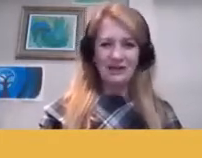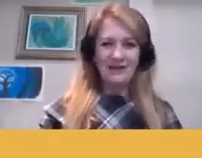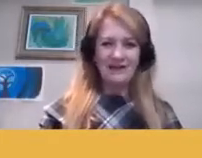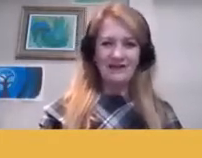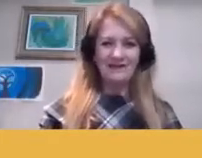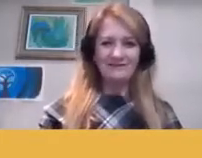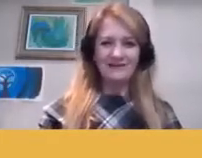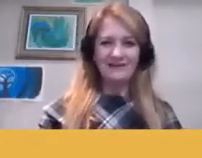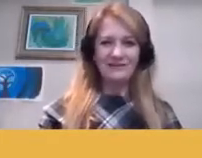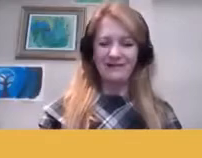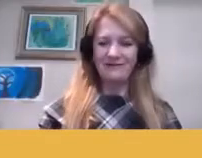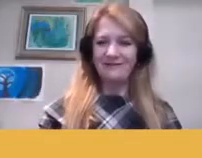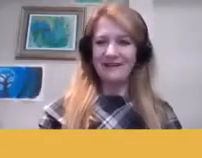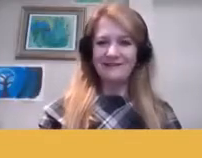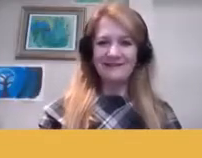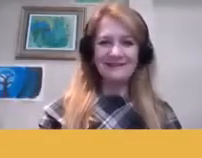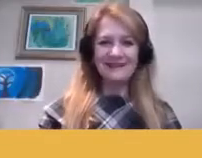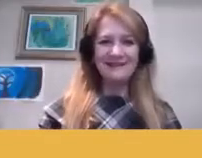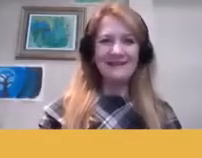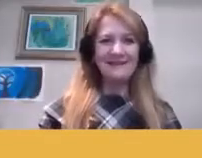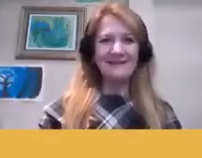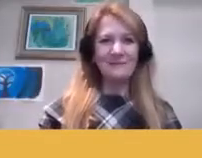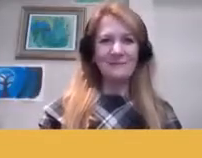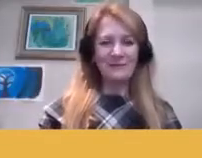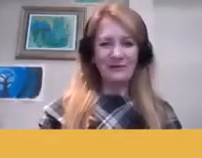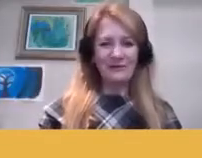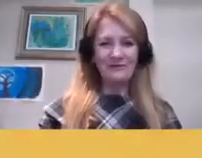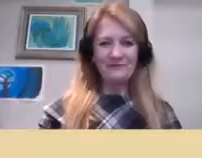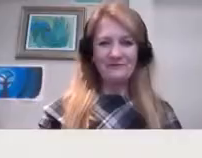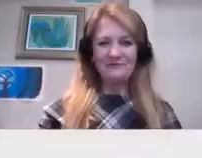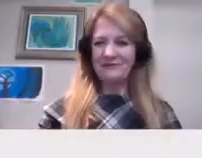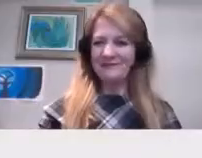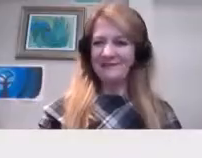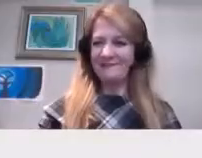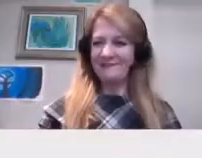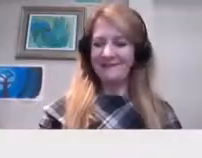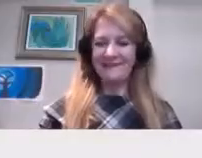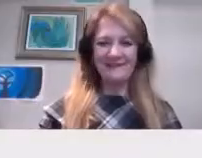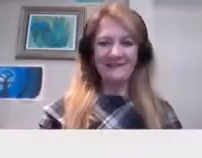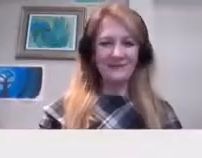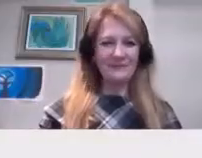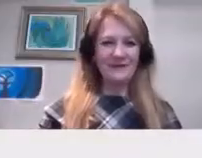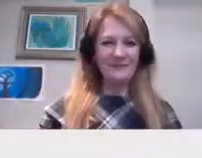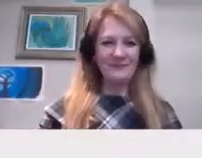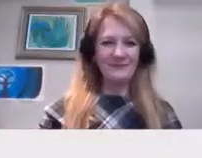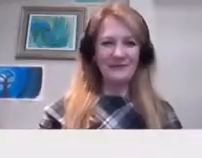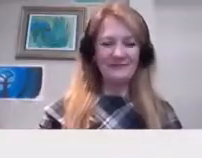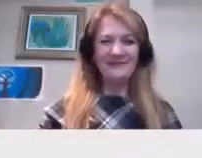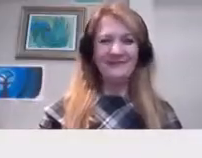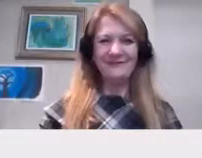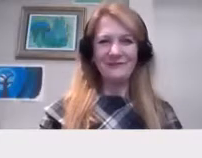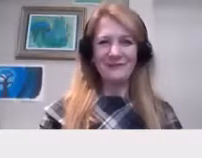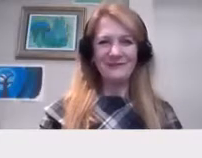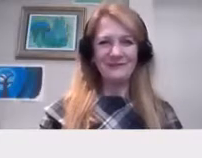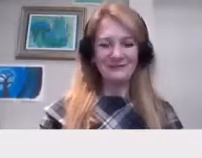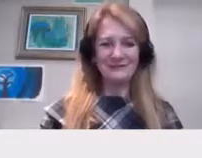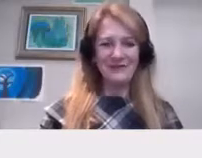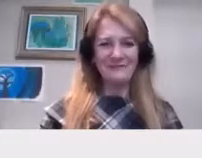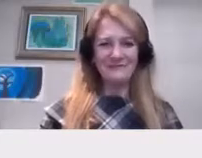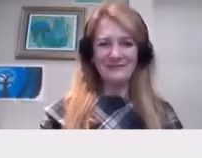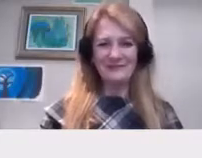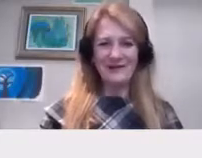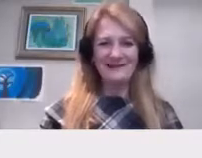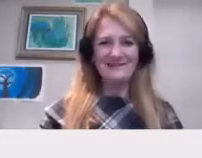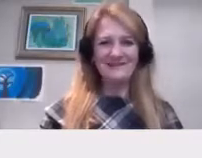Shay and Rich, our guests today, are very skilled and I think we'll be able to pivot if you want to sort of